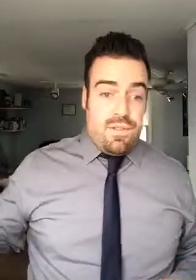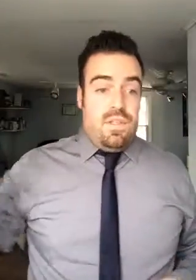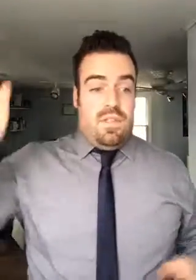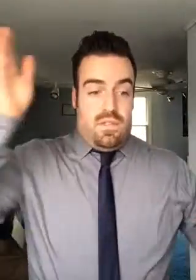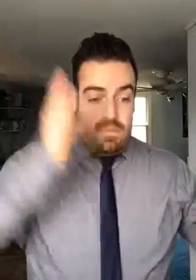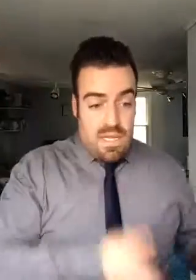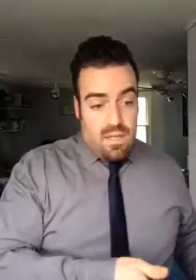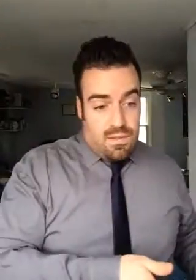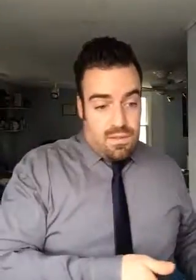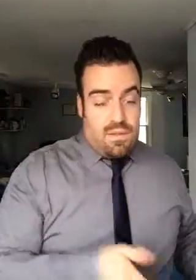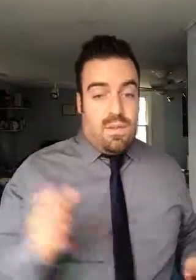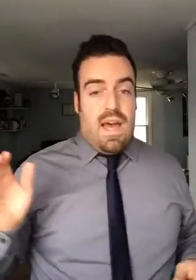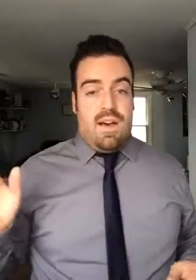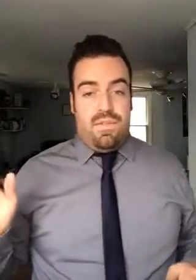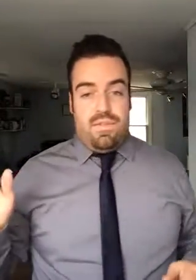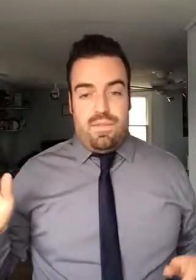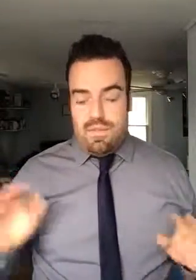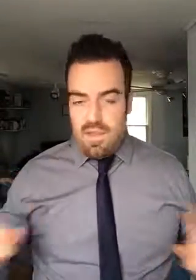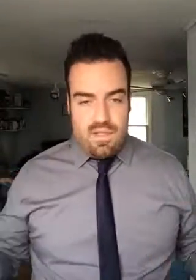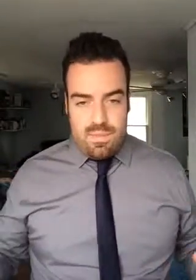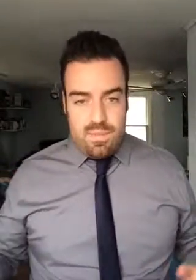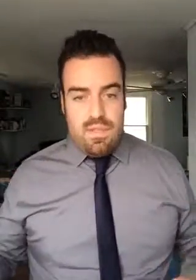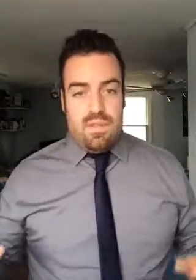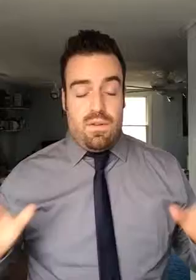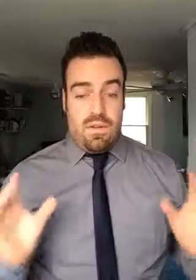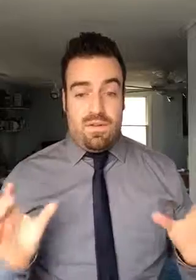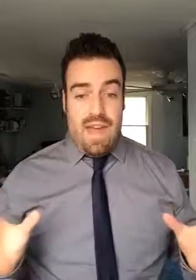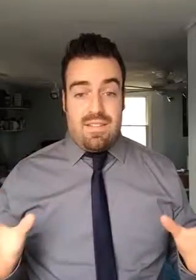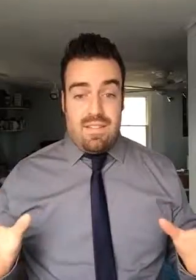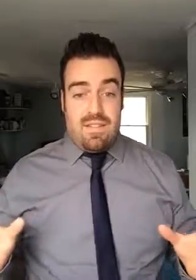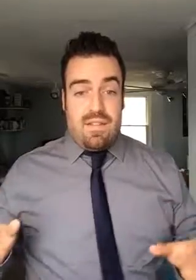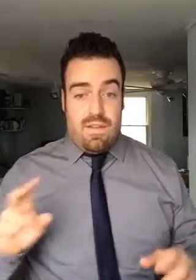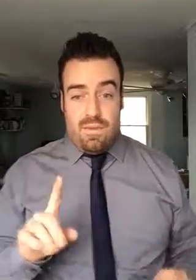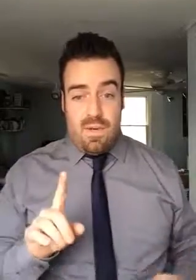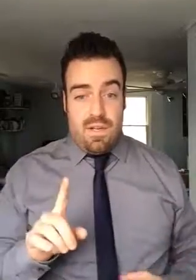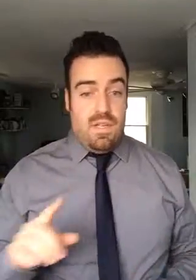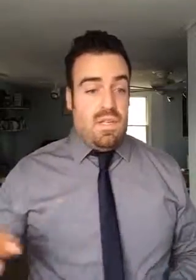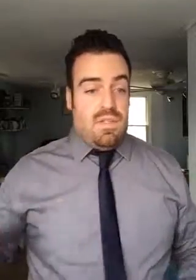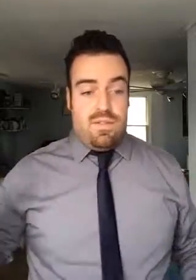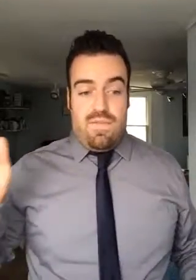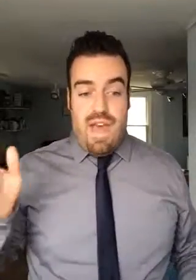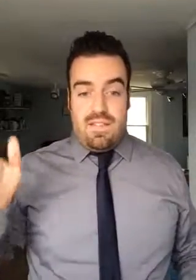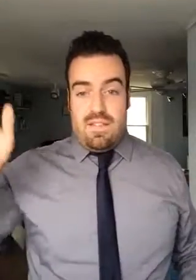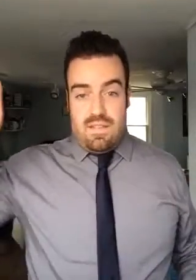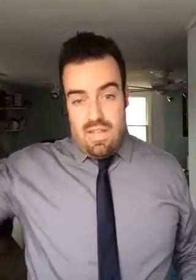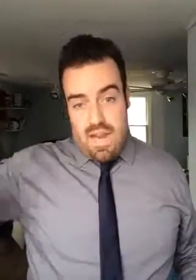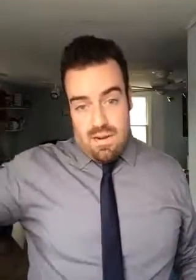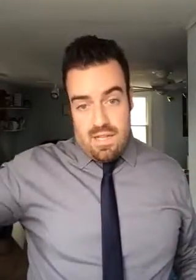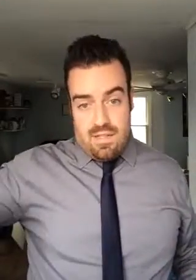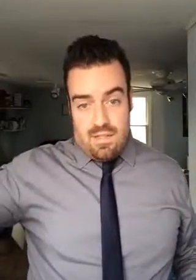to medial, you have very simple. They're all called vastus, except for one. So it's vastus lateralis,